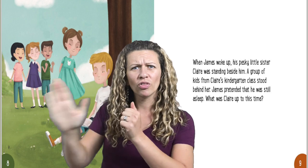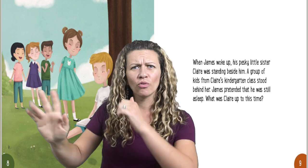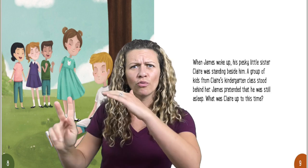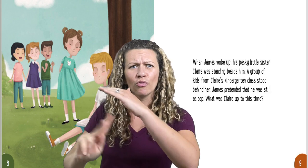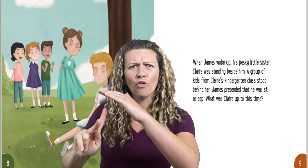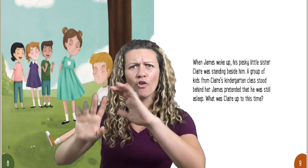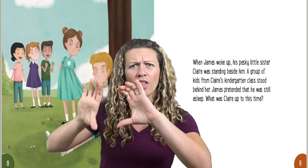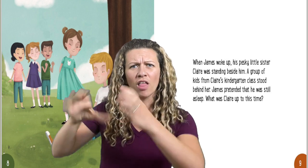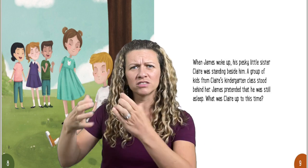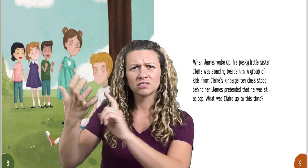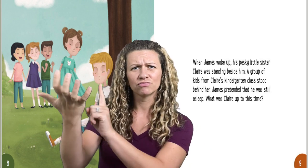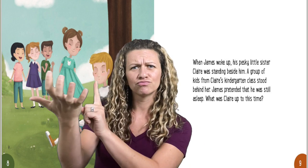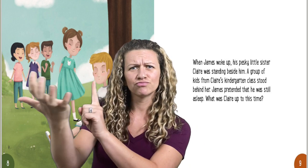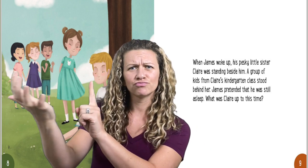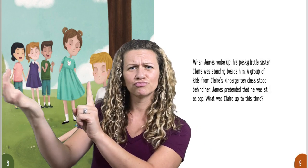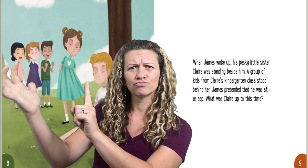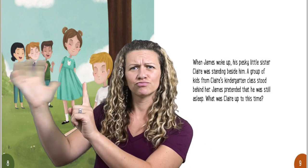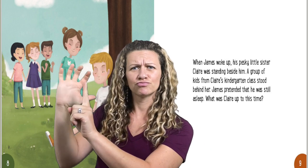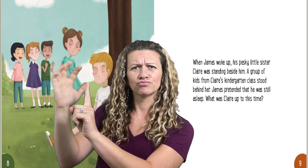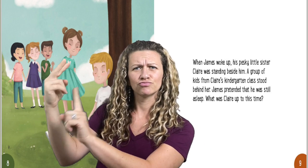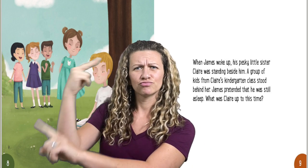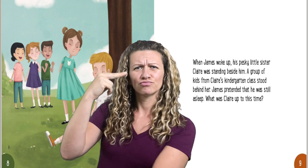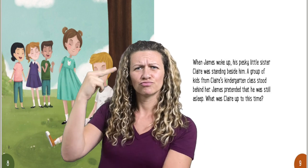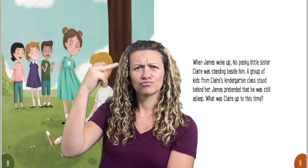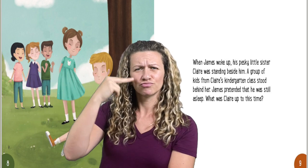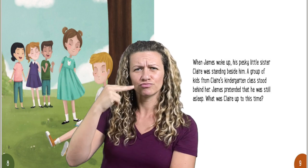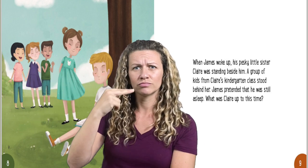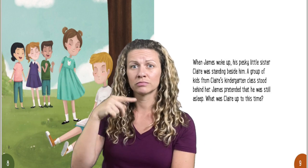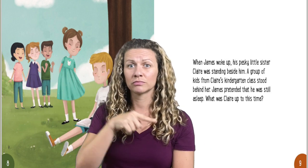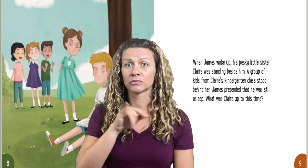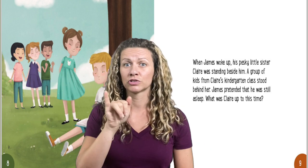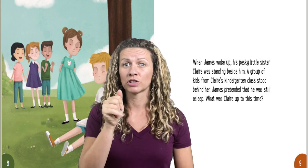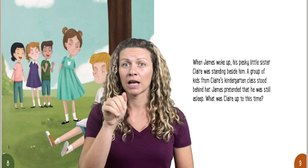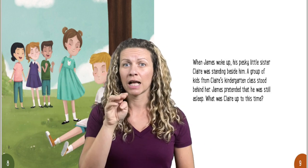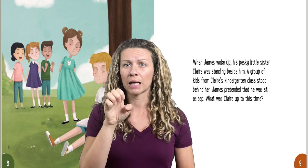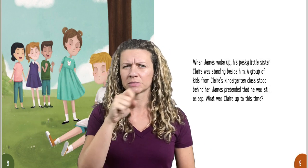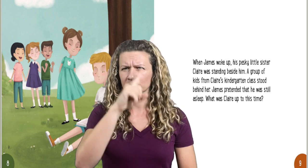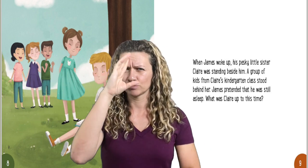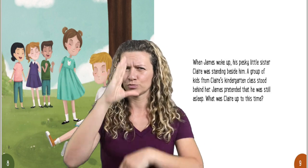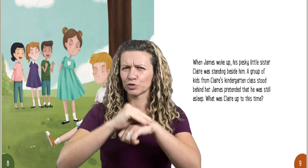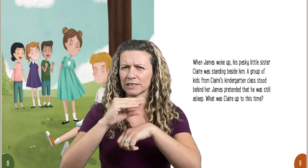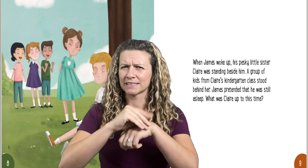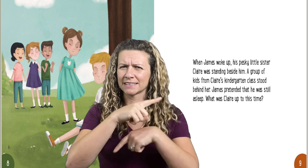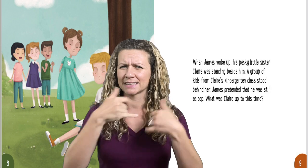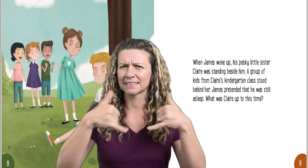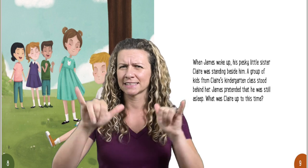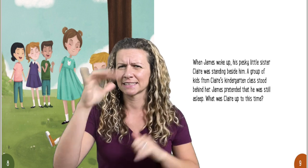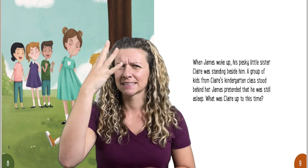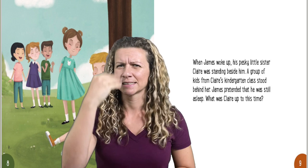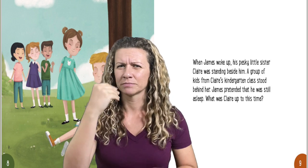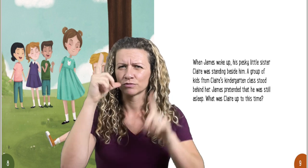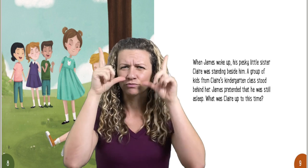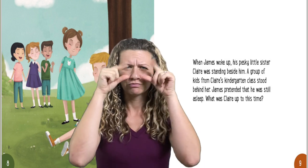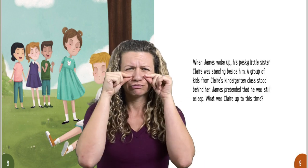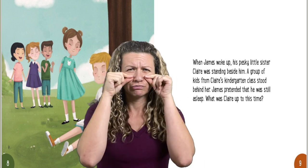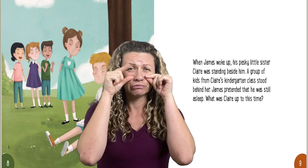A group of kids from Claire's kindergarten class stood behind her. James pretended